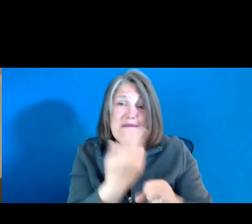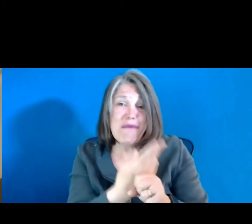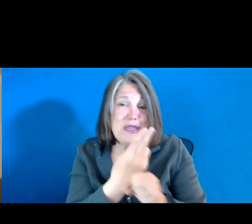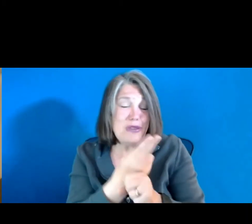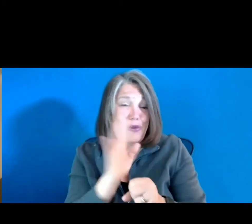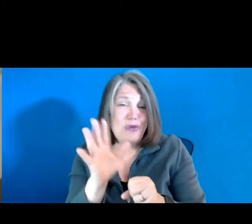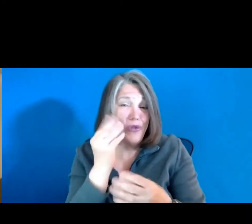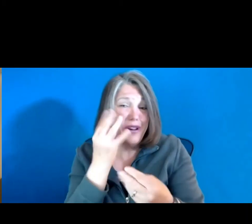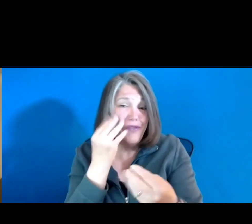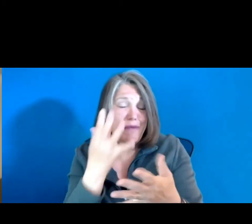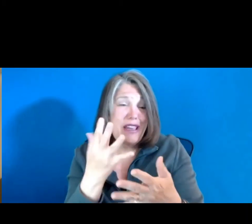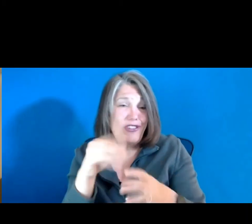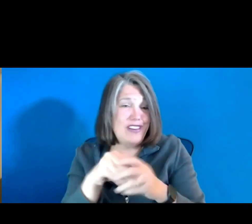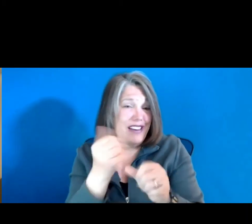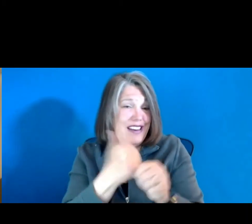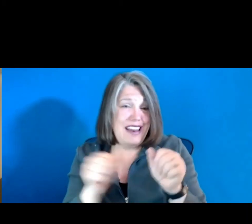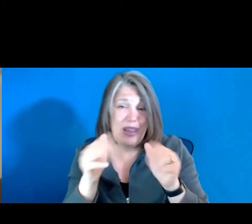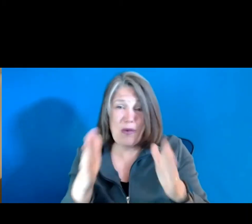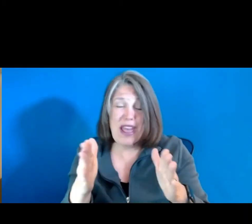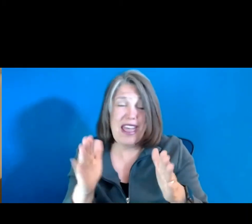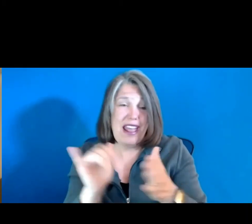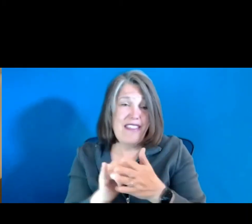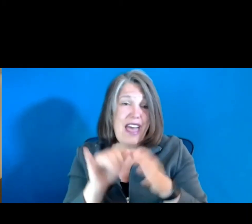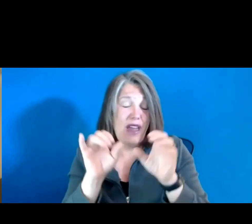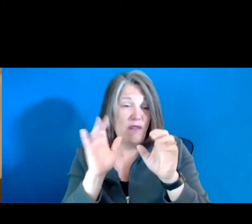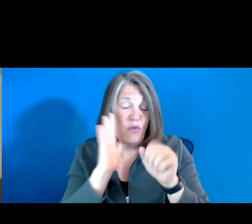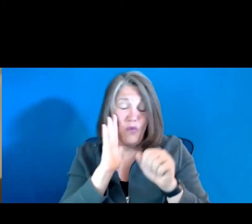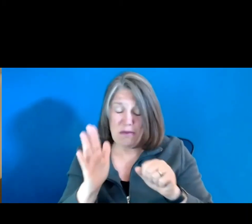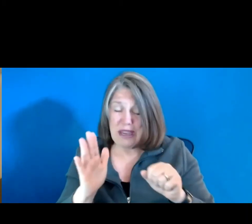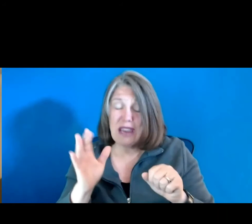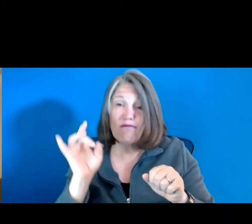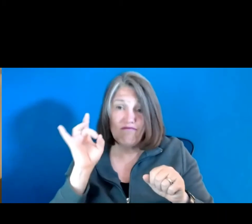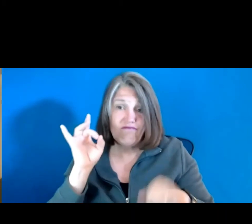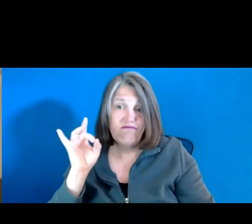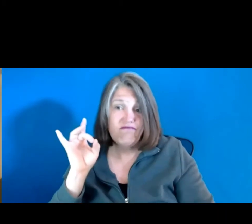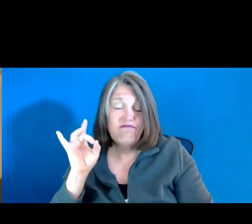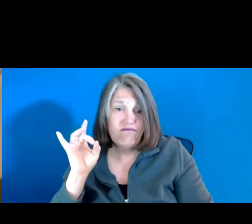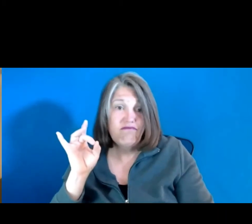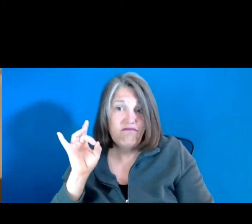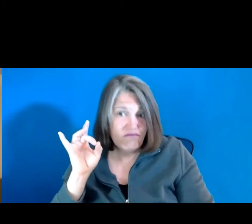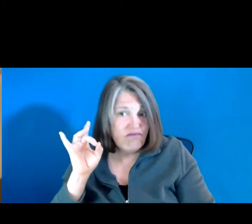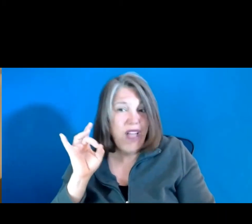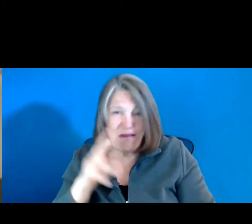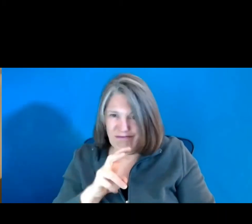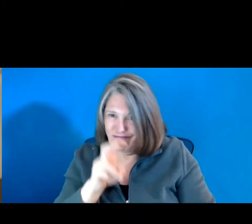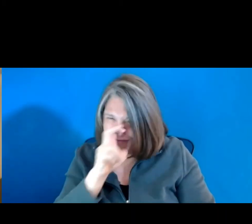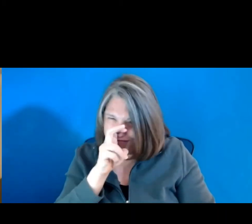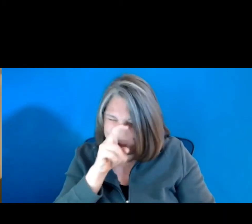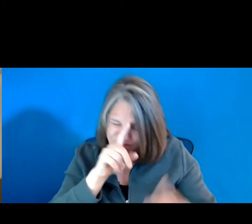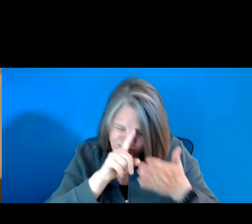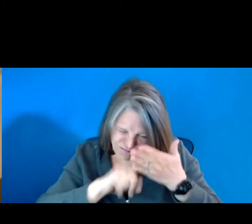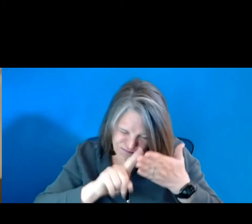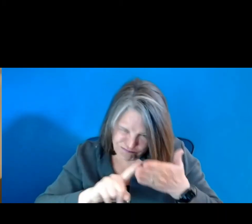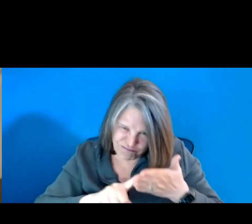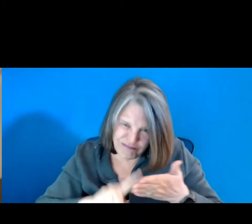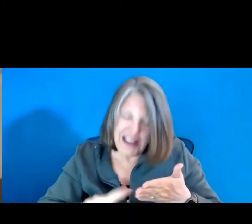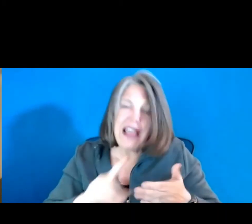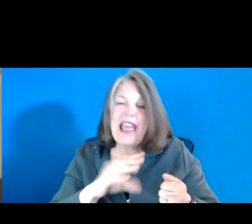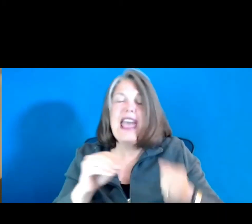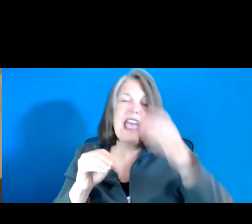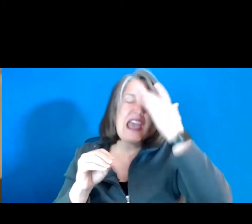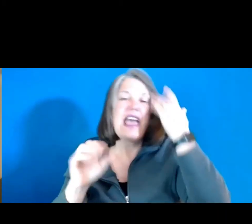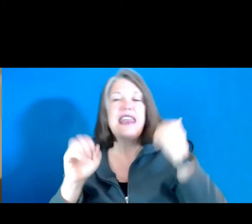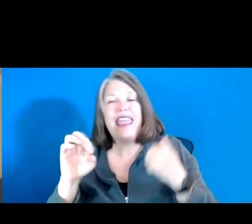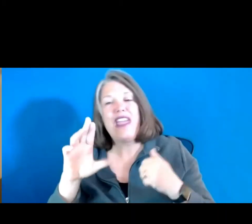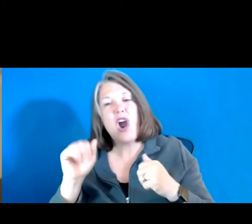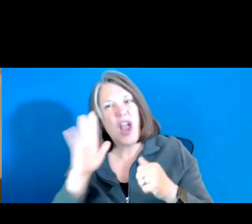any way that would be strictly investigated and enforced by AERA. Saying